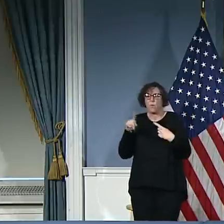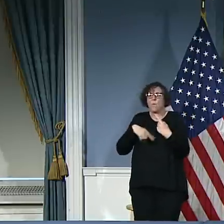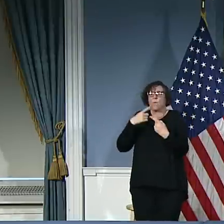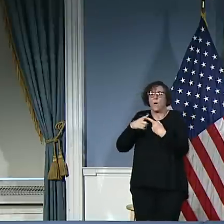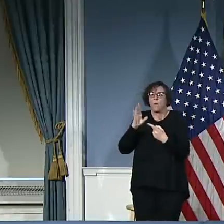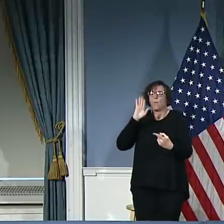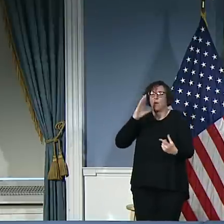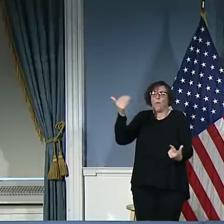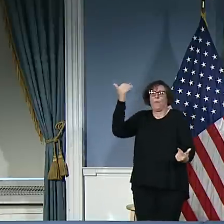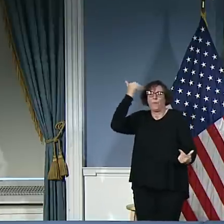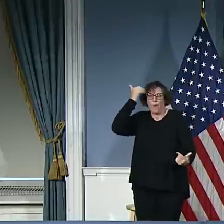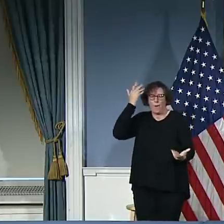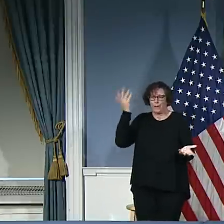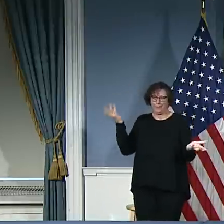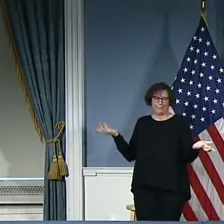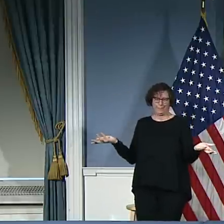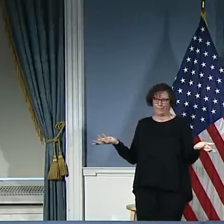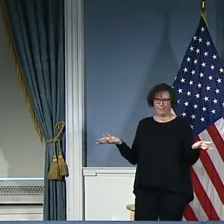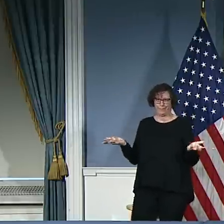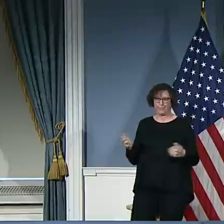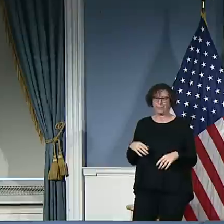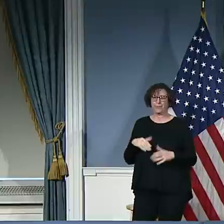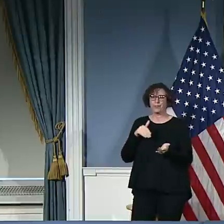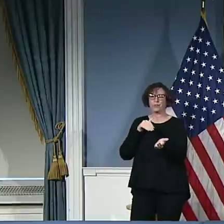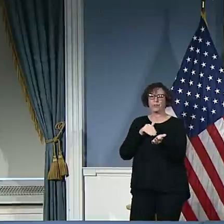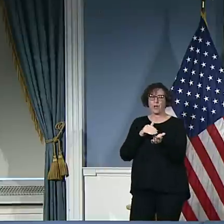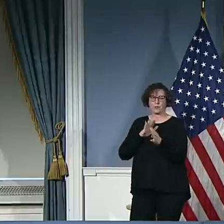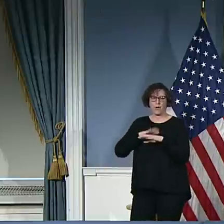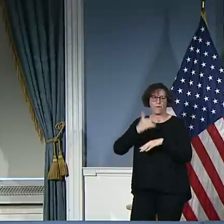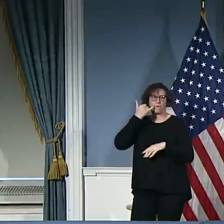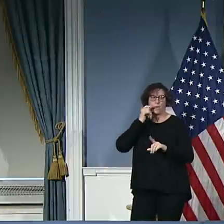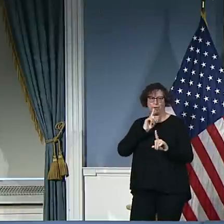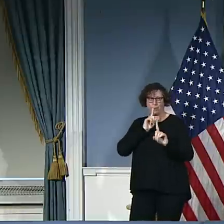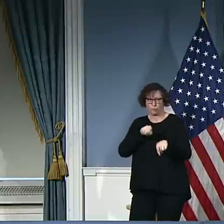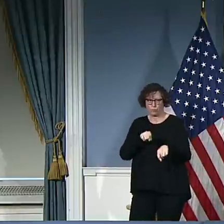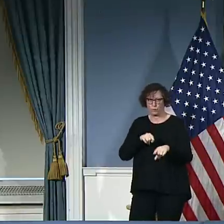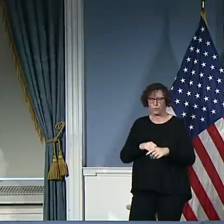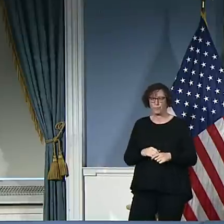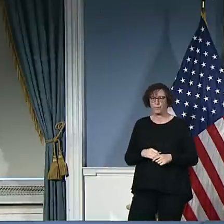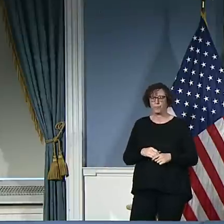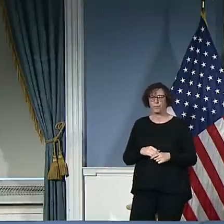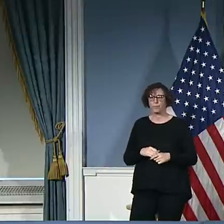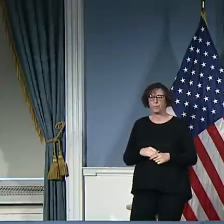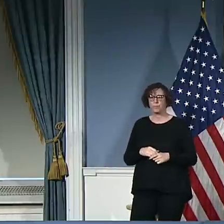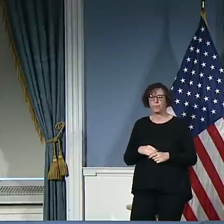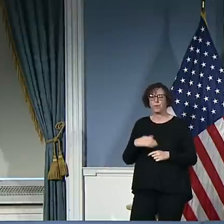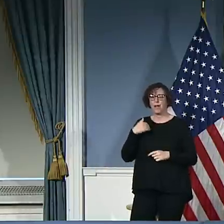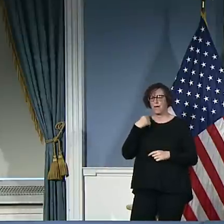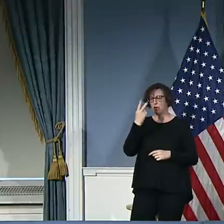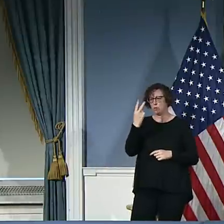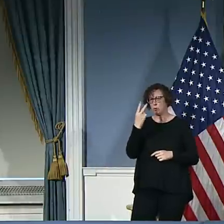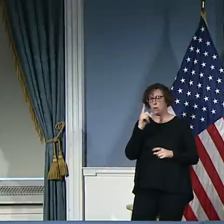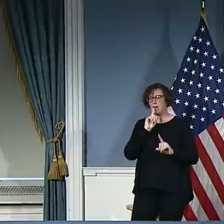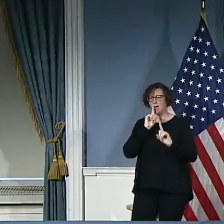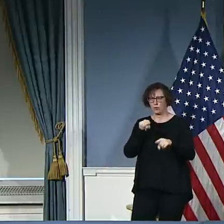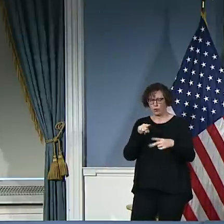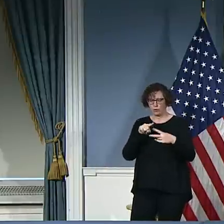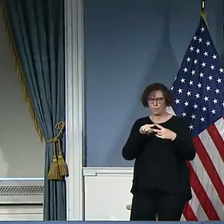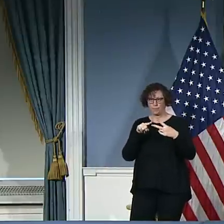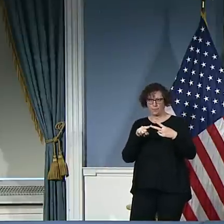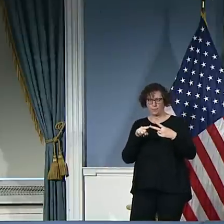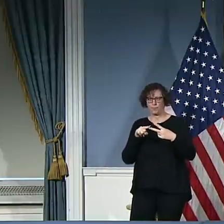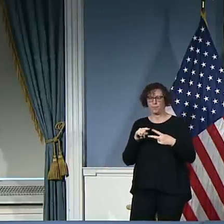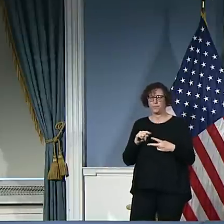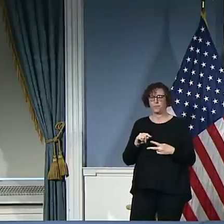I'll answer it in two parts. One is, it will take at least, I